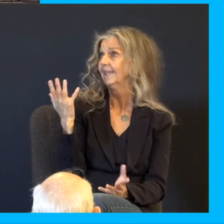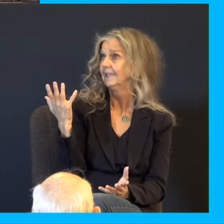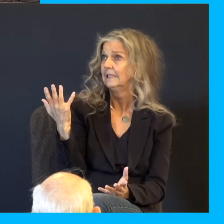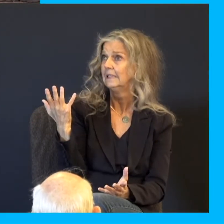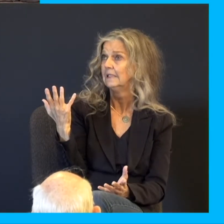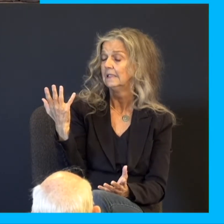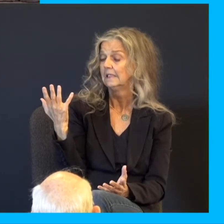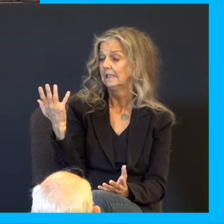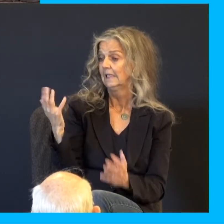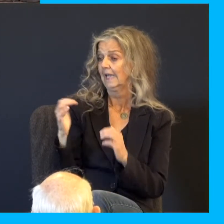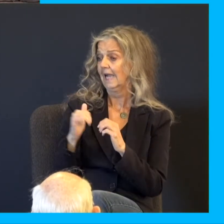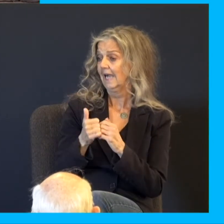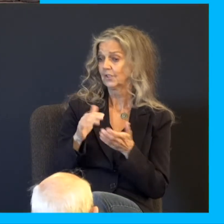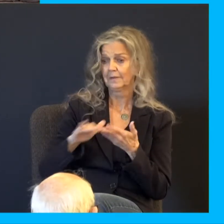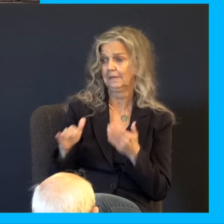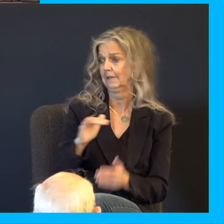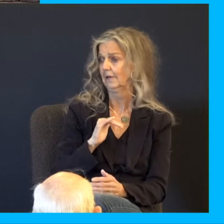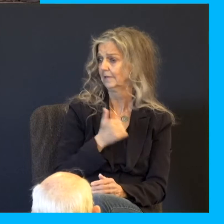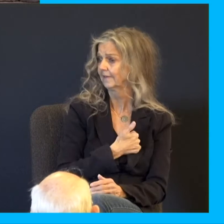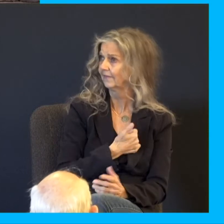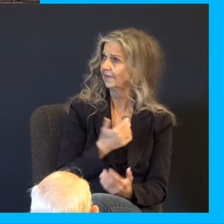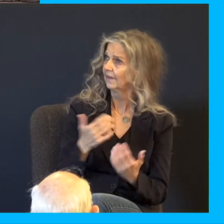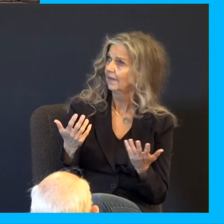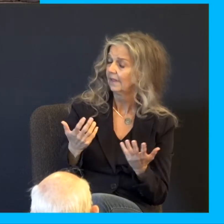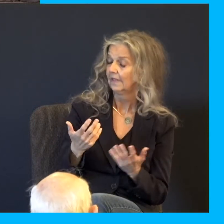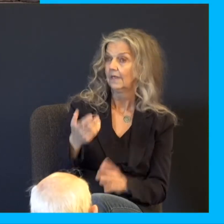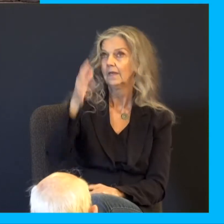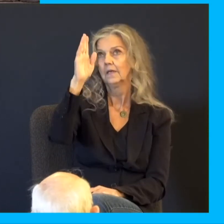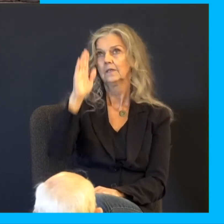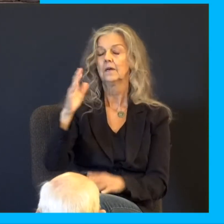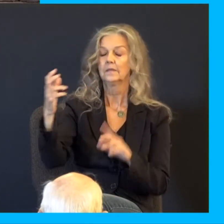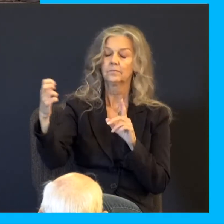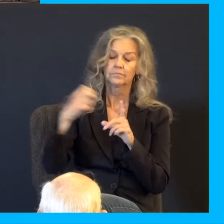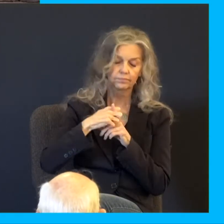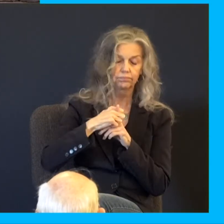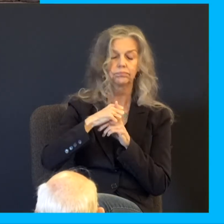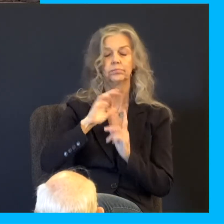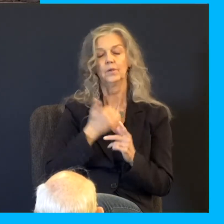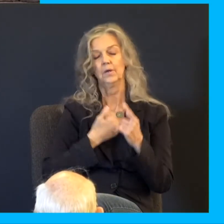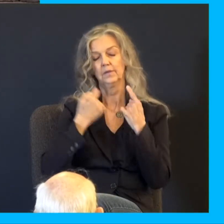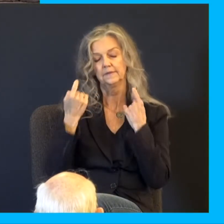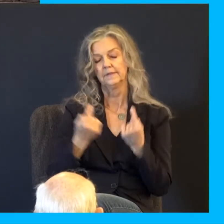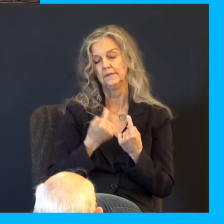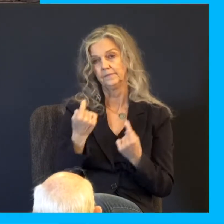Or how shall we clear ourselves? For God hath found out the iniquity of thy servants. Wait a minute, let's review.